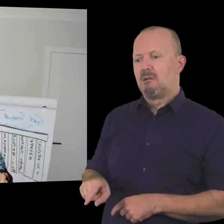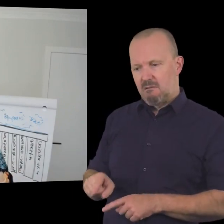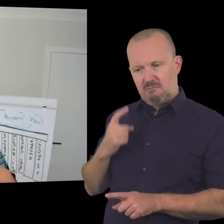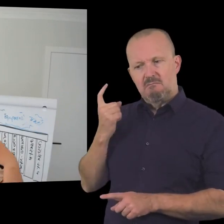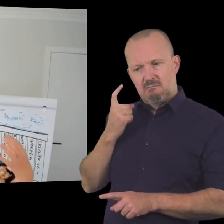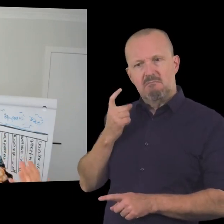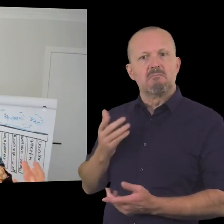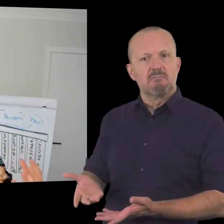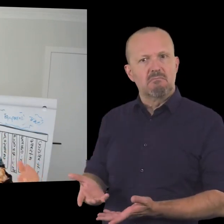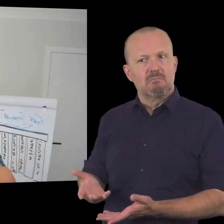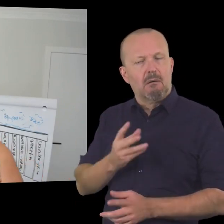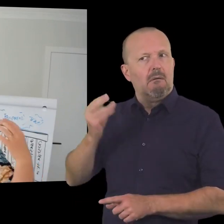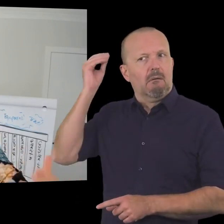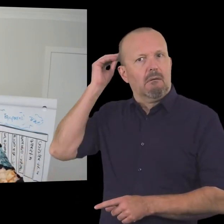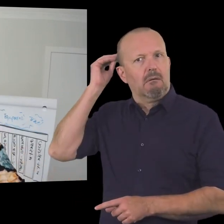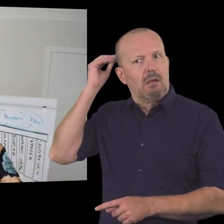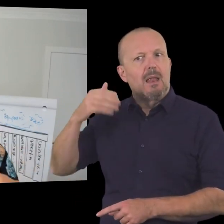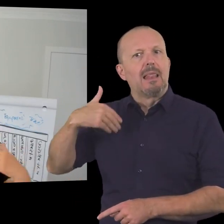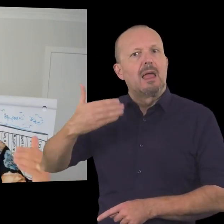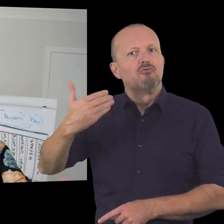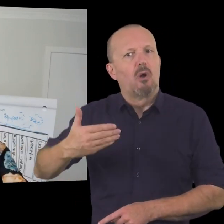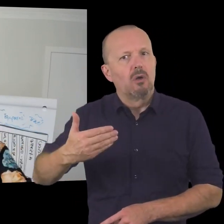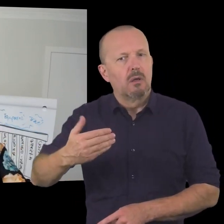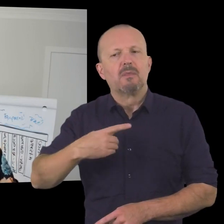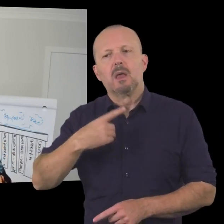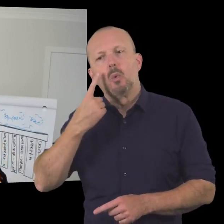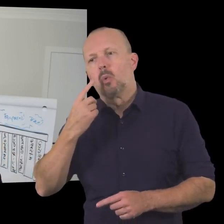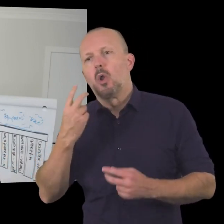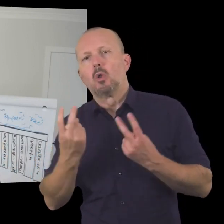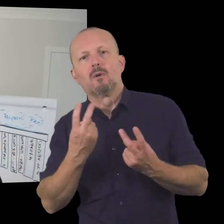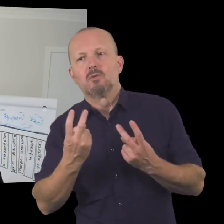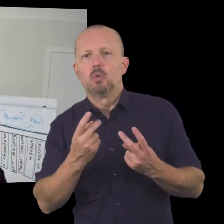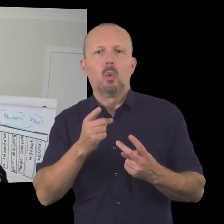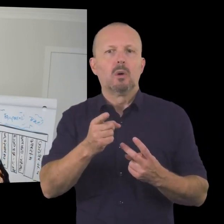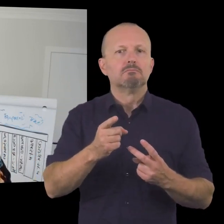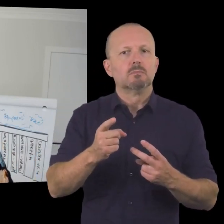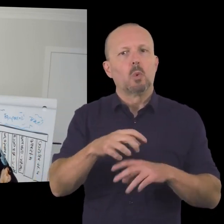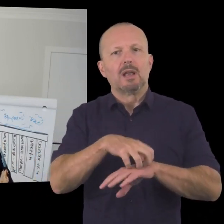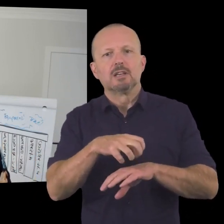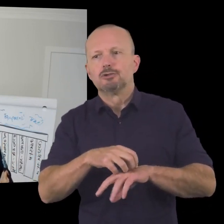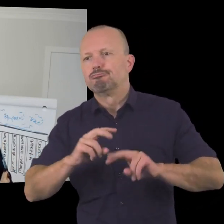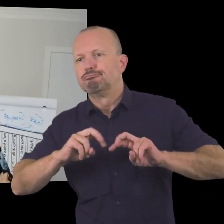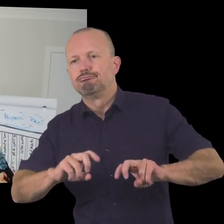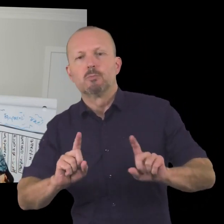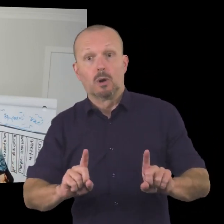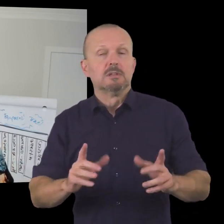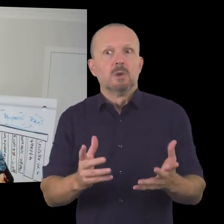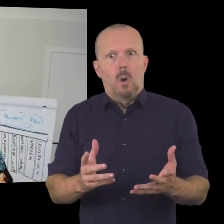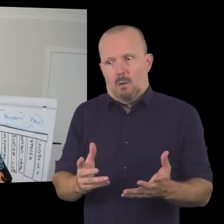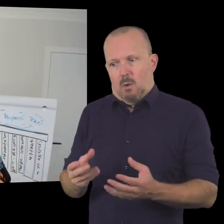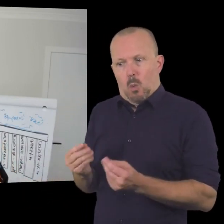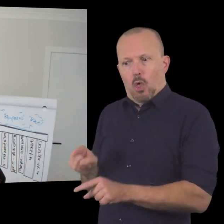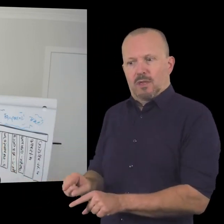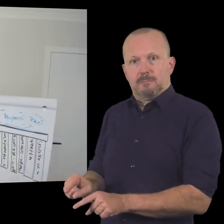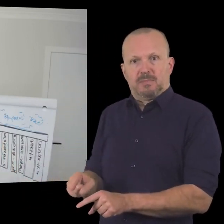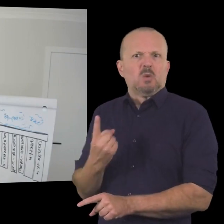and then potentially uh you know look out for you and try and find out more about your organization so uh first point is to take and make